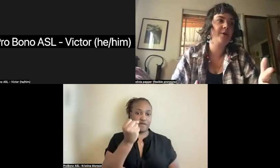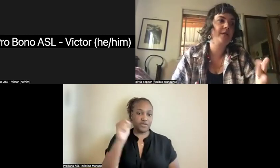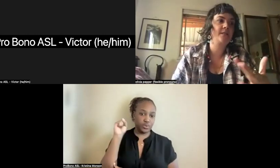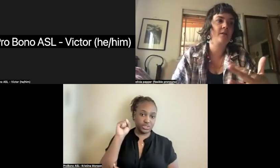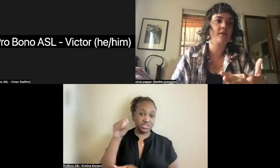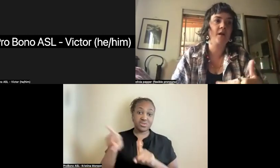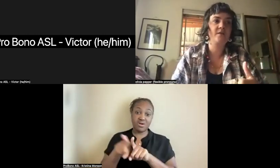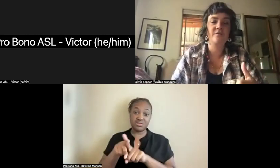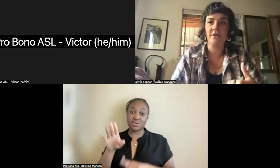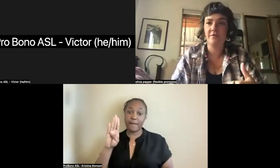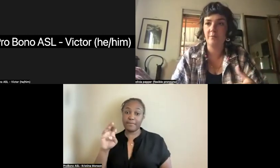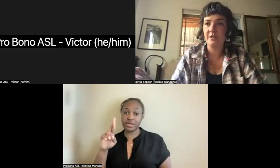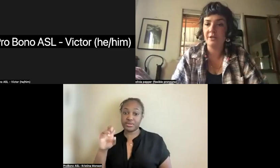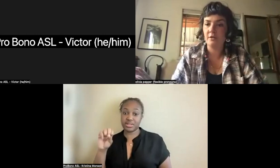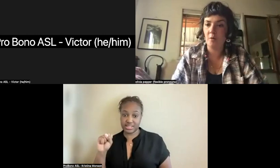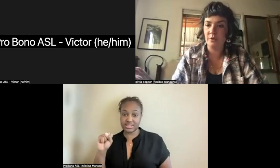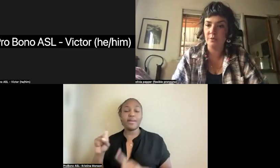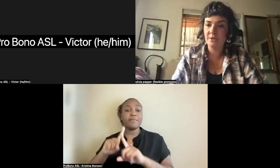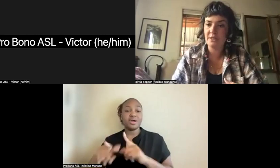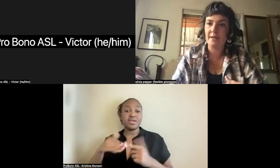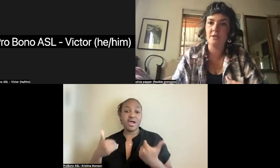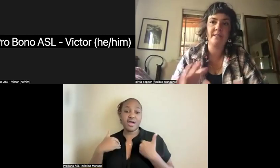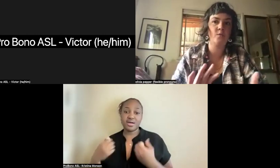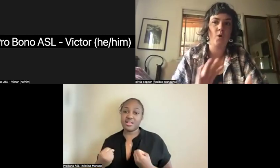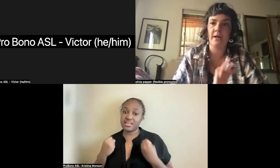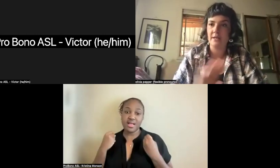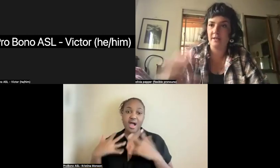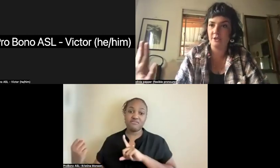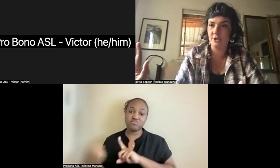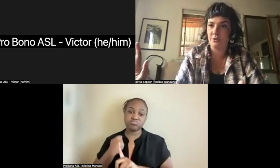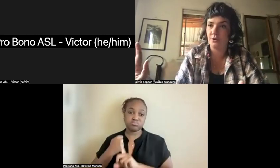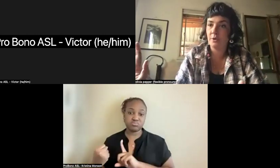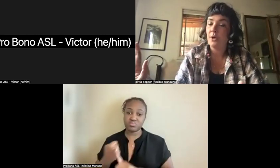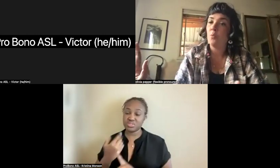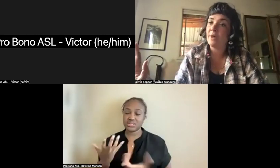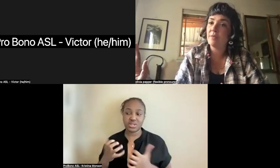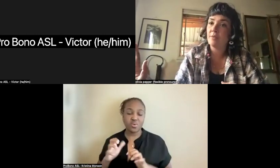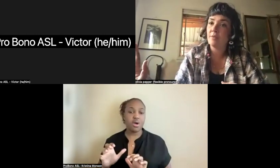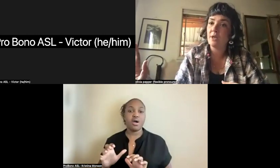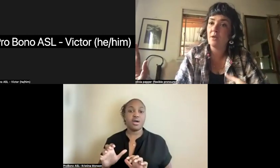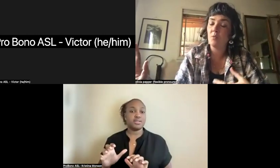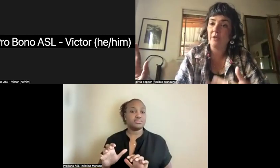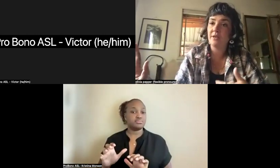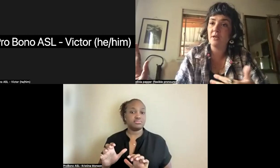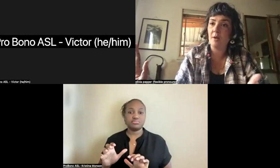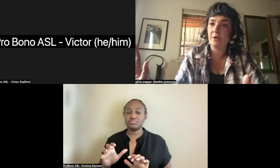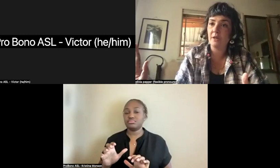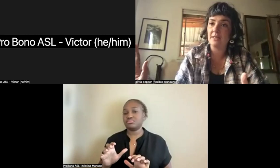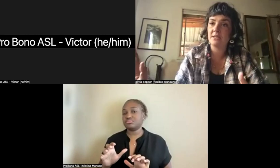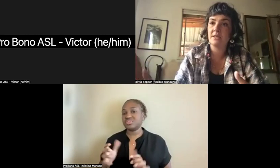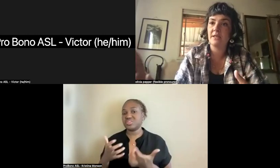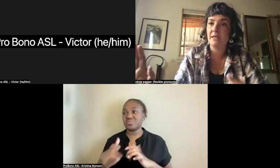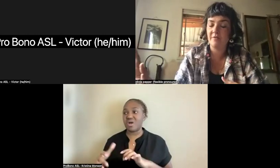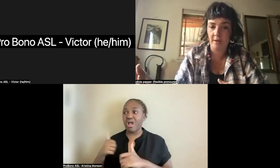experienced a lot of severe familial abuse and didn't want anything to do with the wealthy, upper